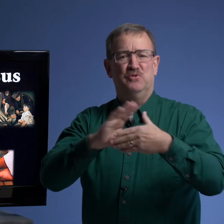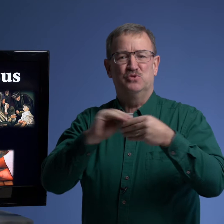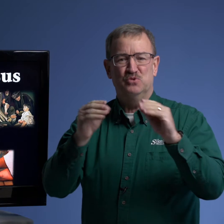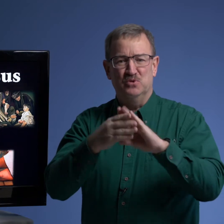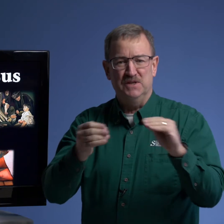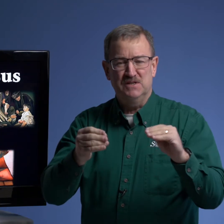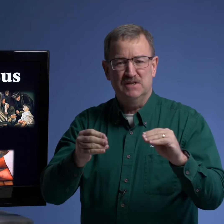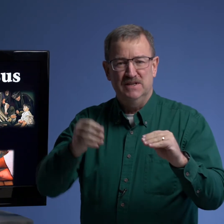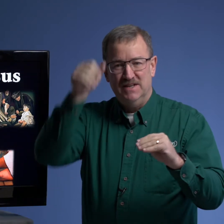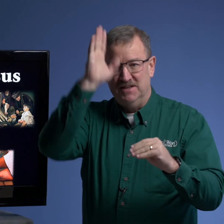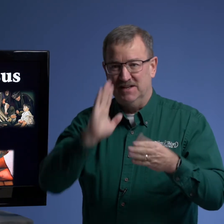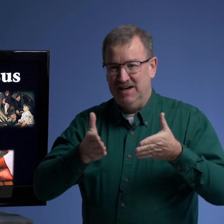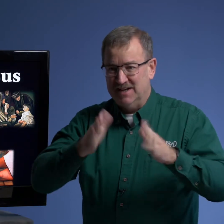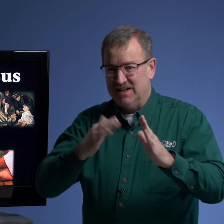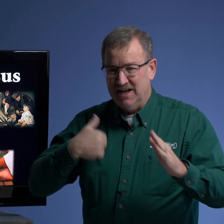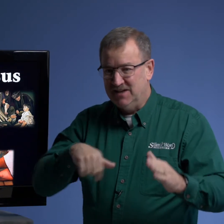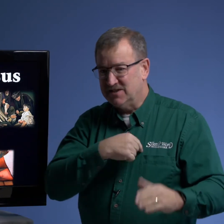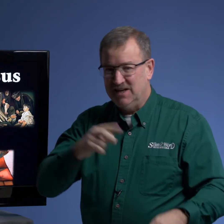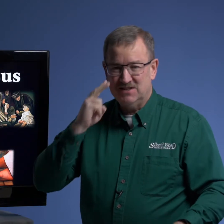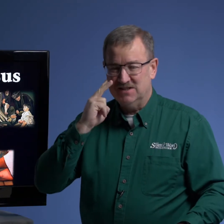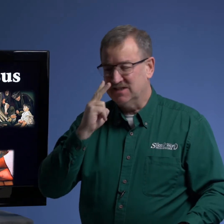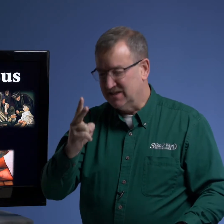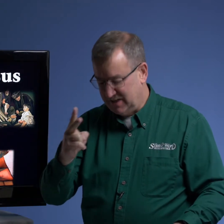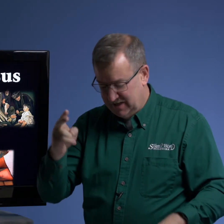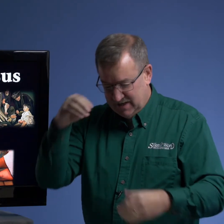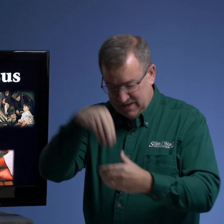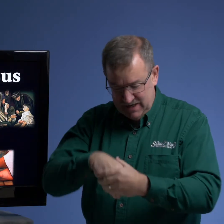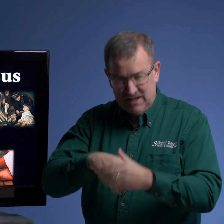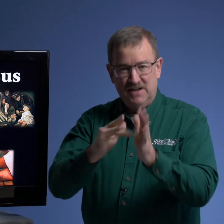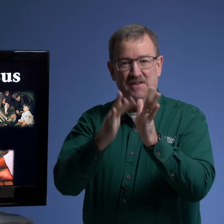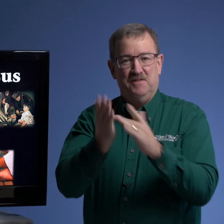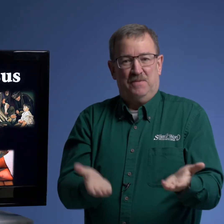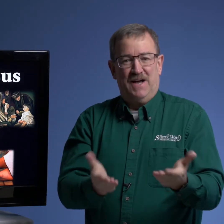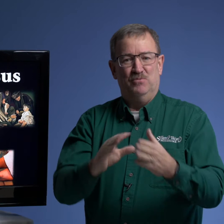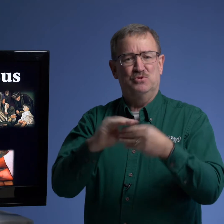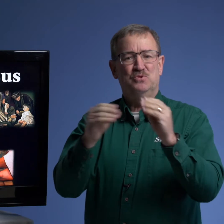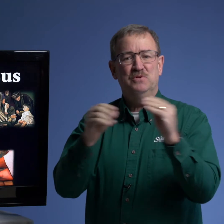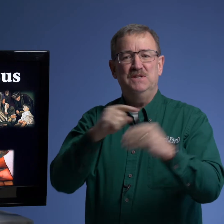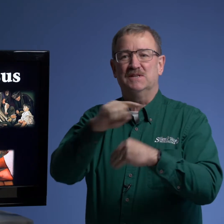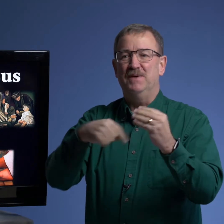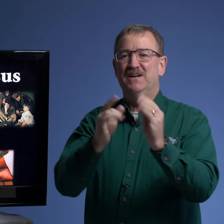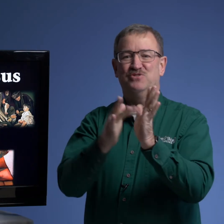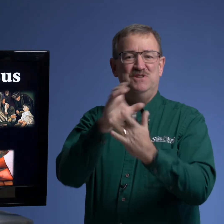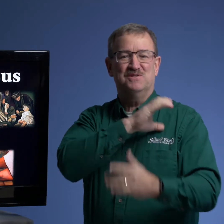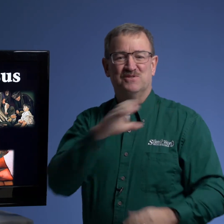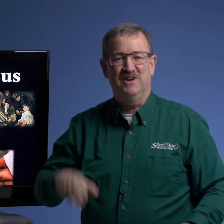stories that god allows us to see in the bible stories about jesus christ